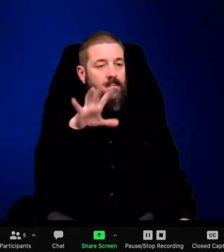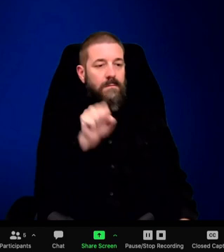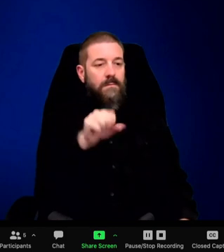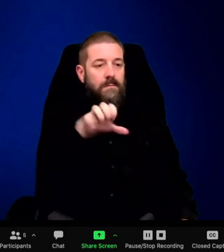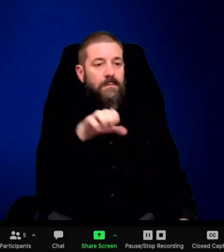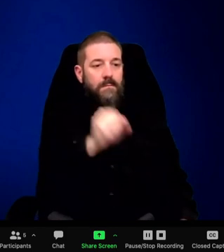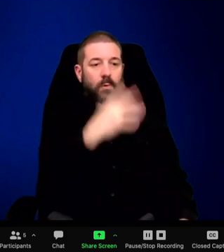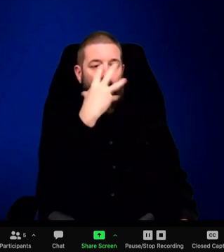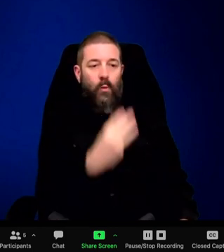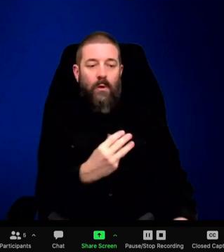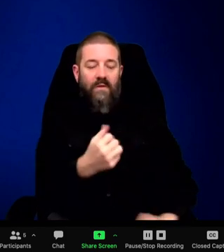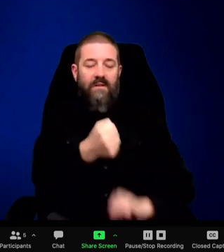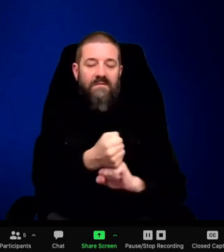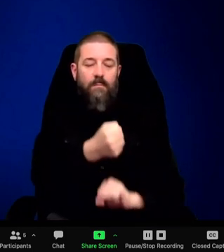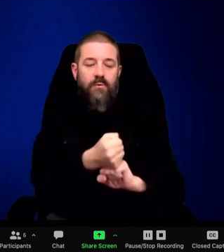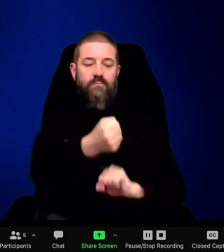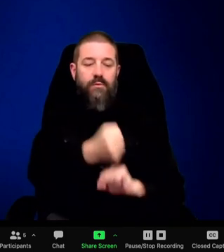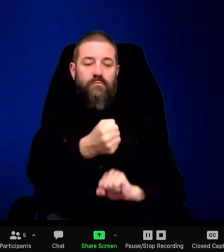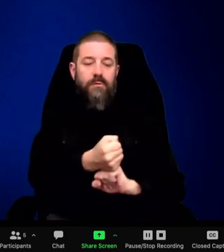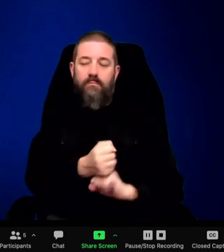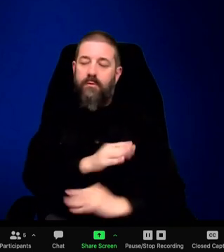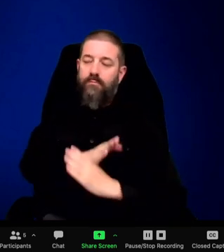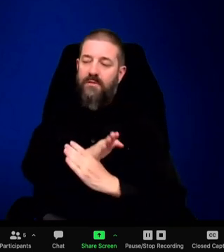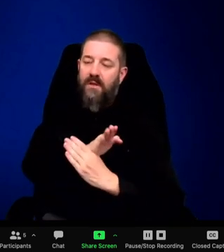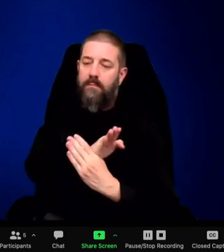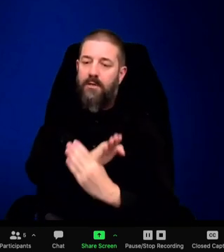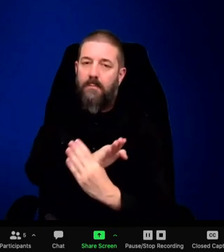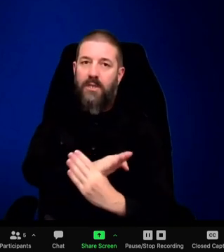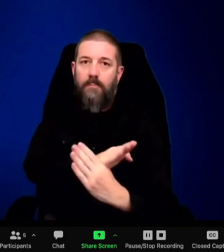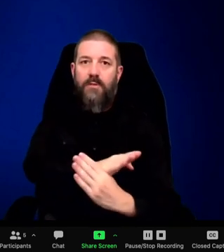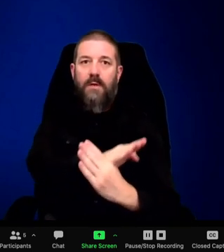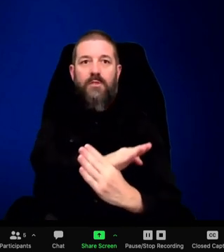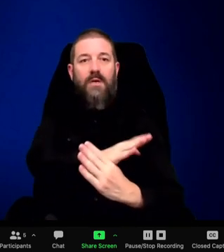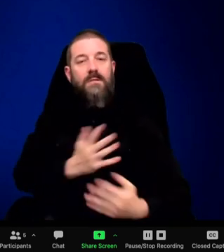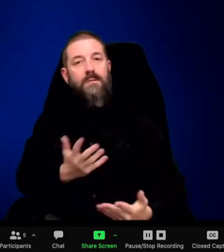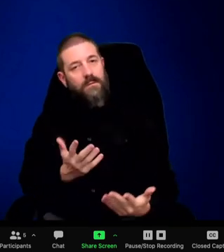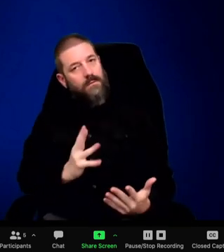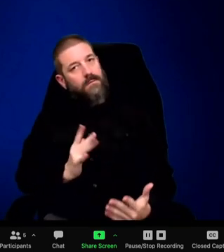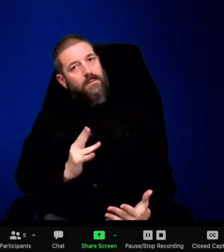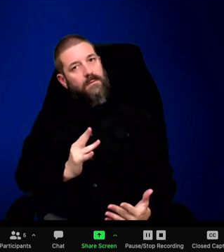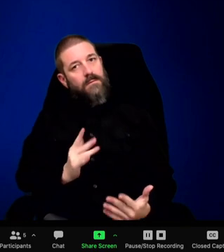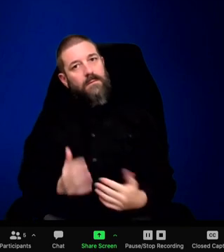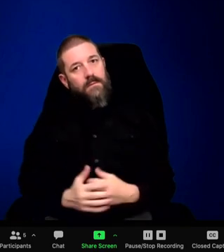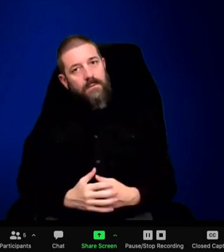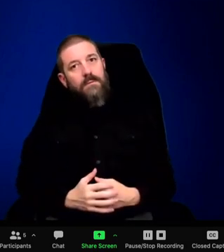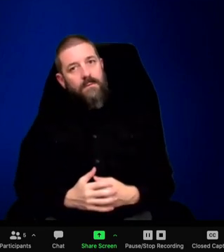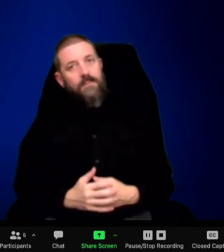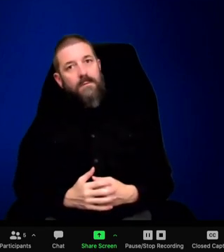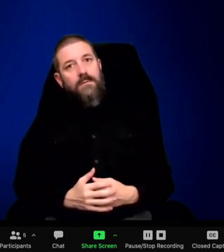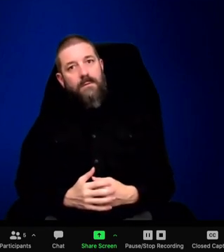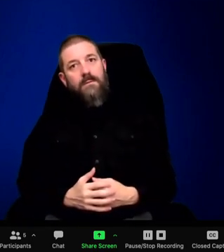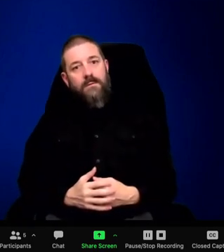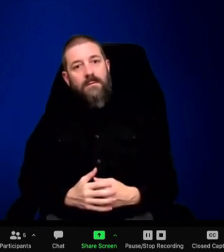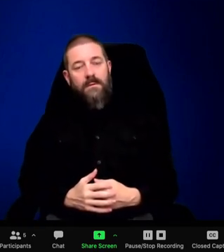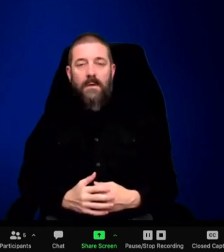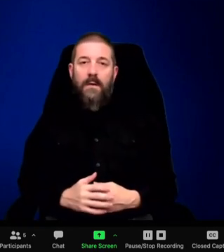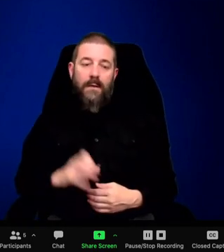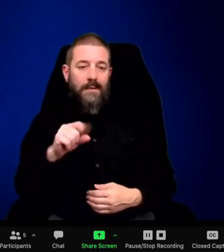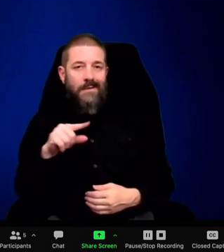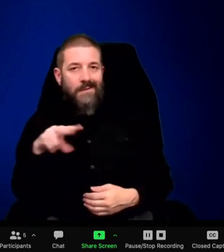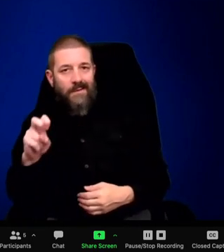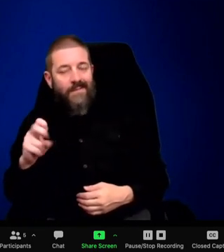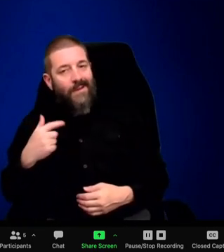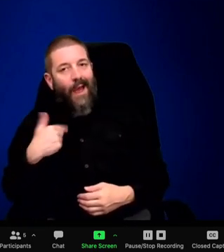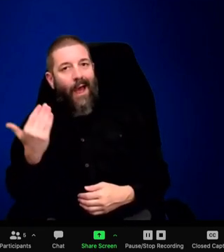every time he and his wife have time off, they drive from their home state to here. And